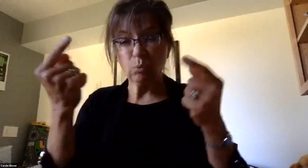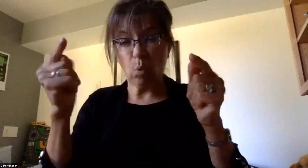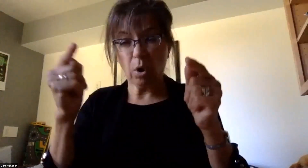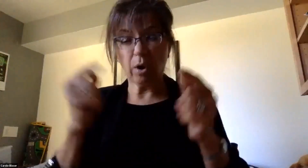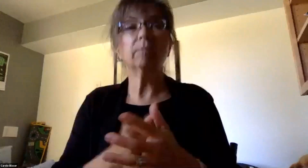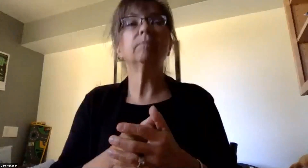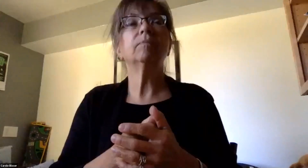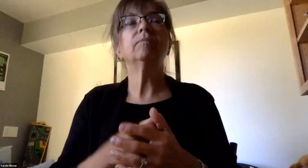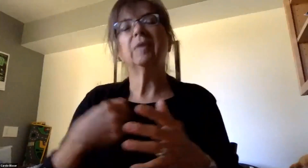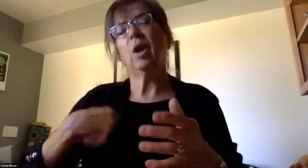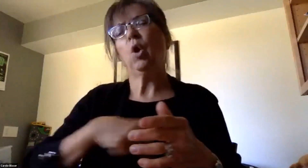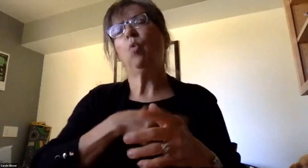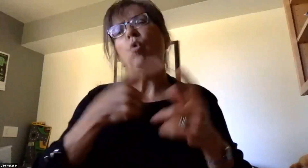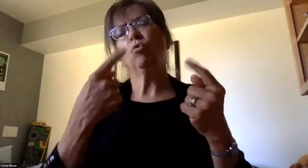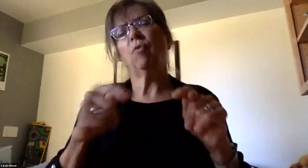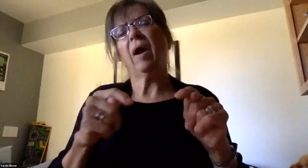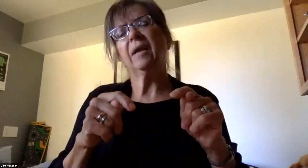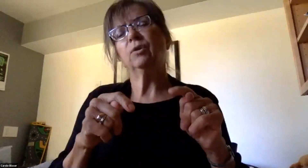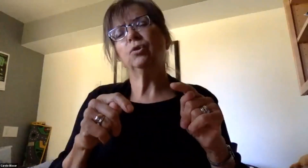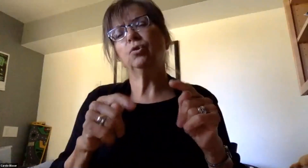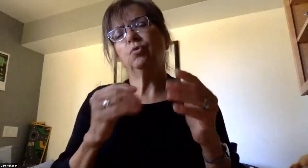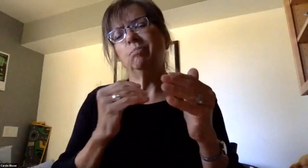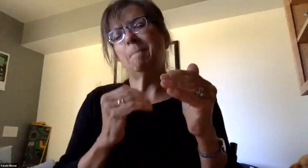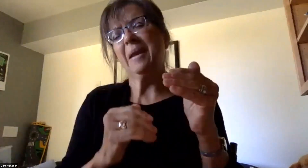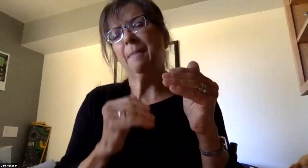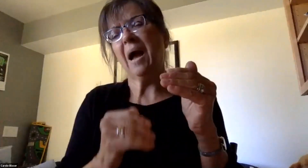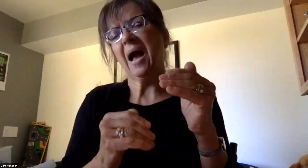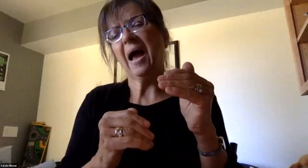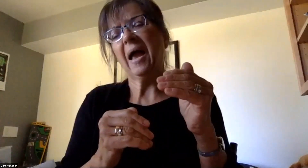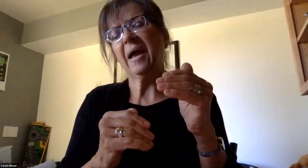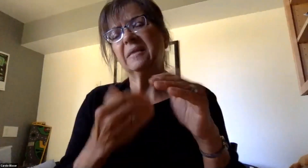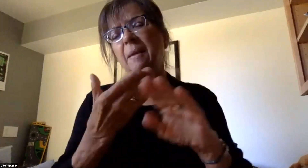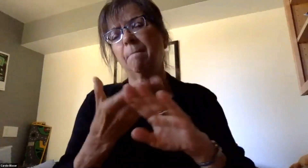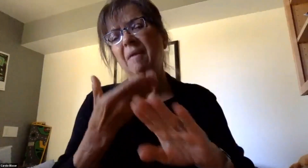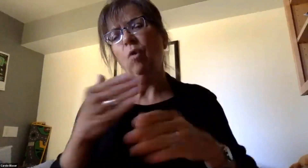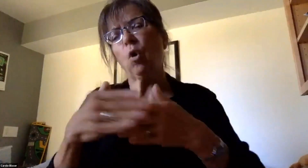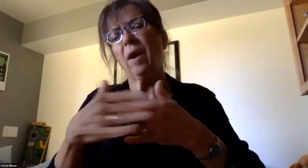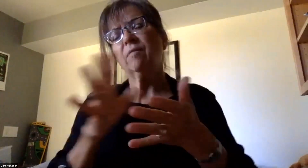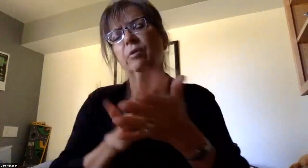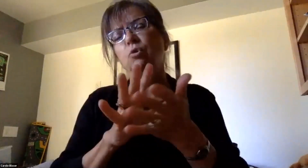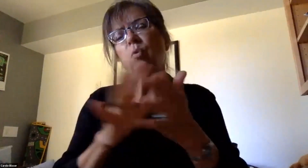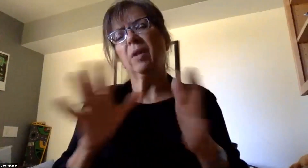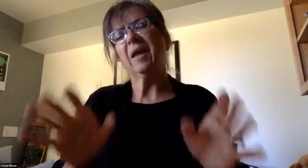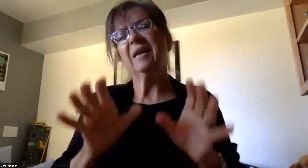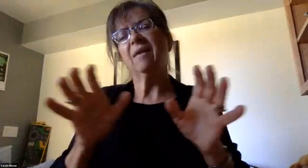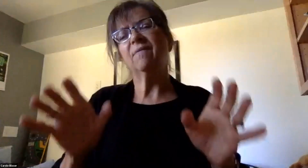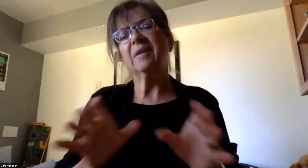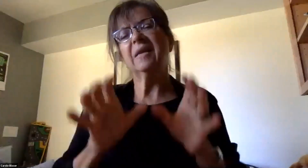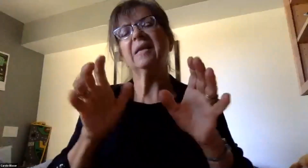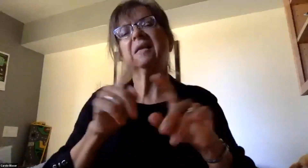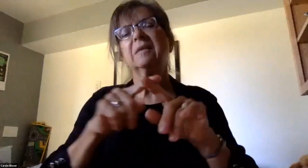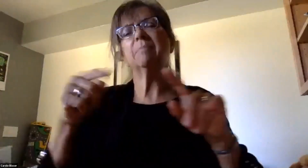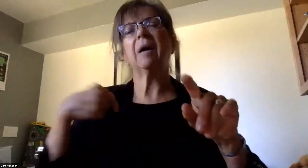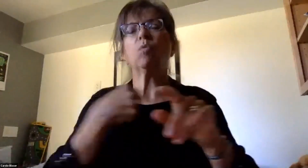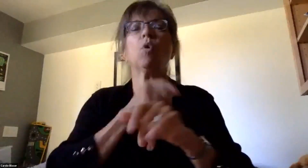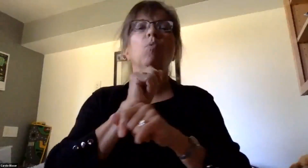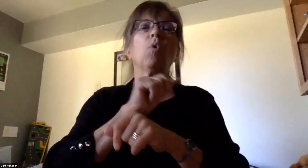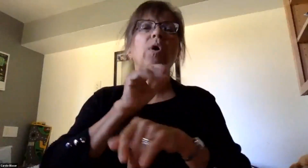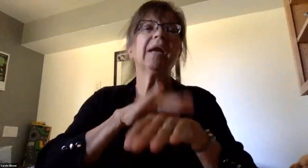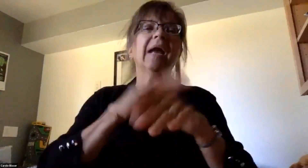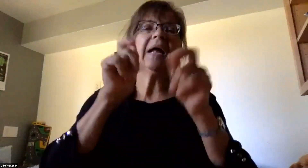Although we are trying to minimize before and after school activities, we are working on the logistics